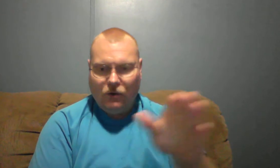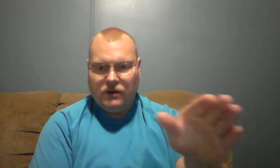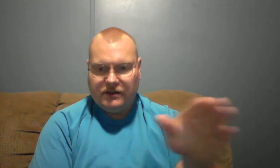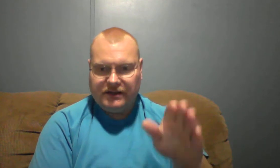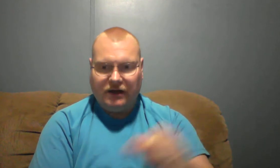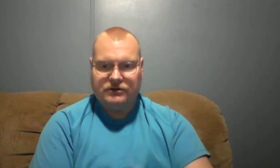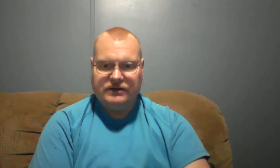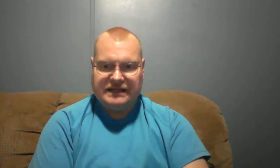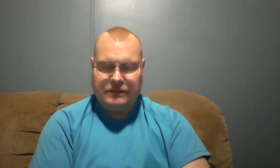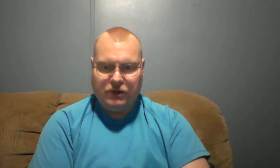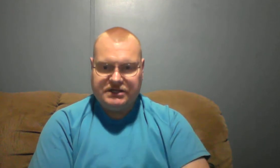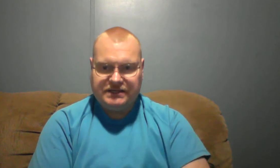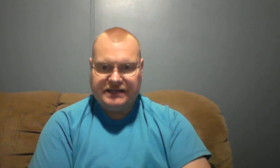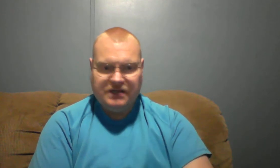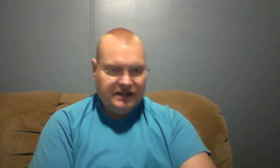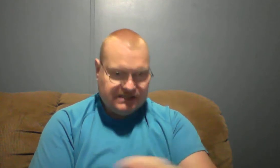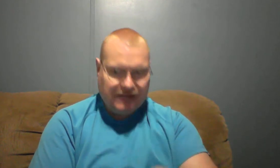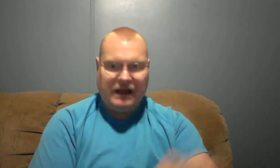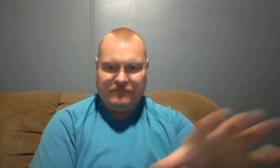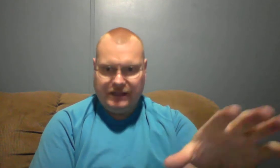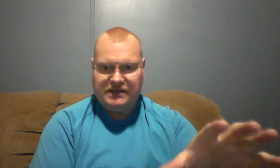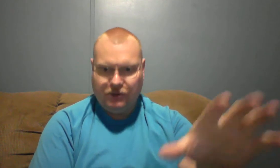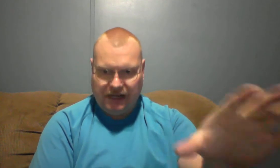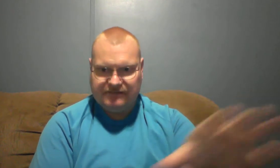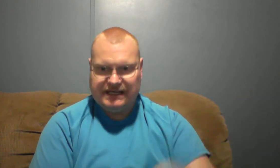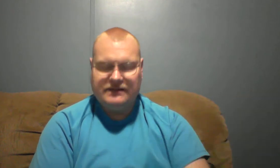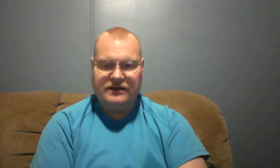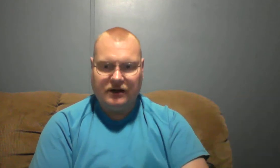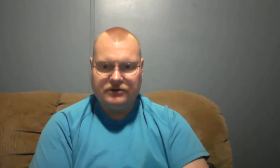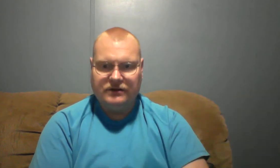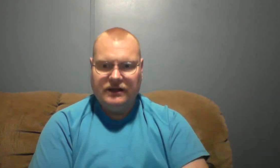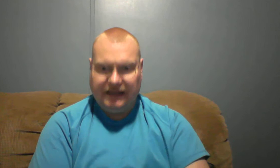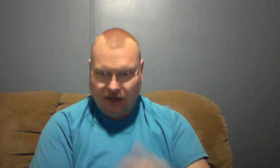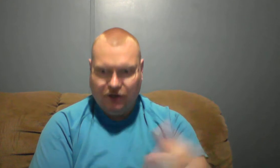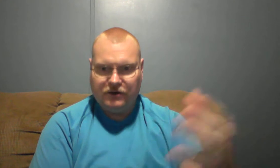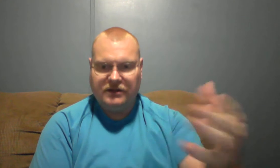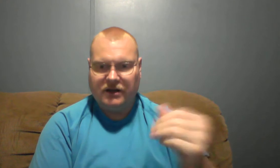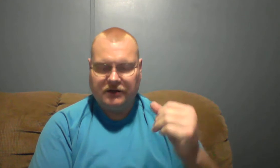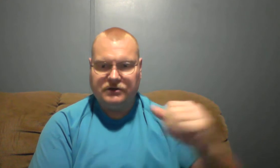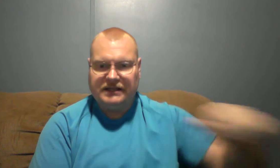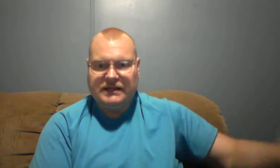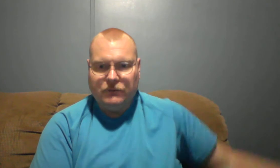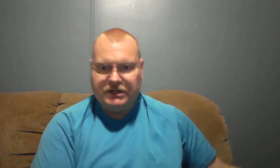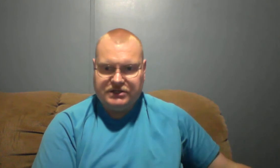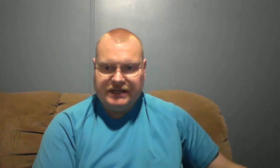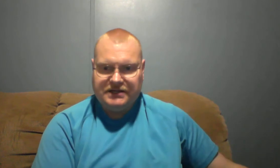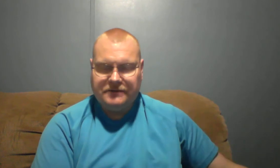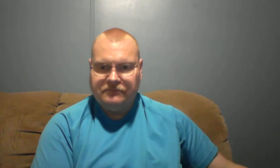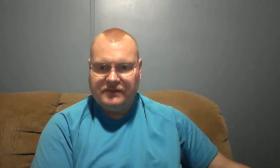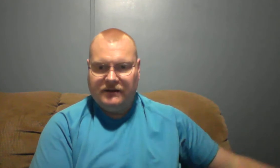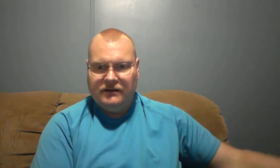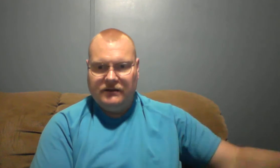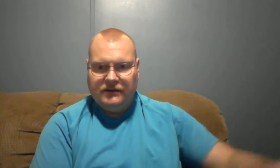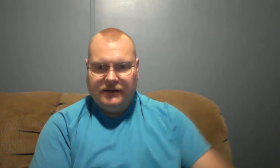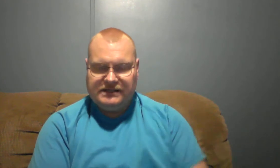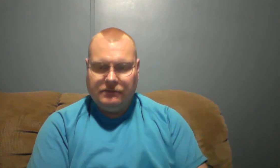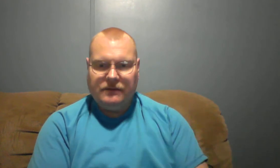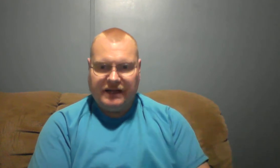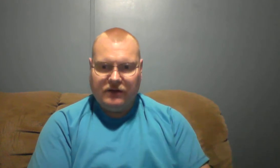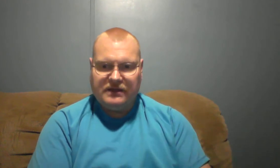the doctrine that they preach and teach. Some I've been to and I've seen the doctrine and heard the doctrine that they preach and teach. Some of them I know that